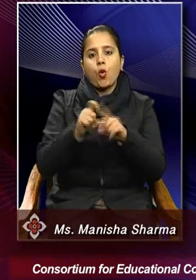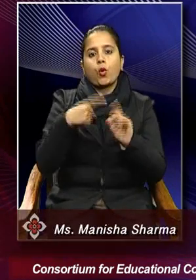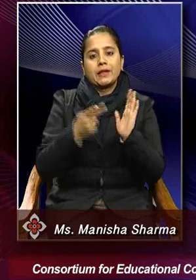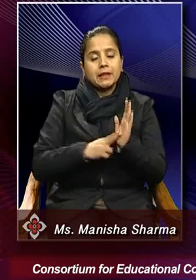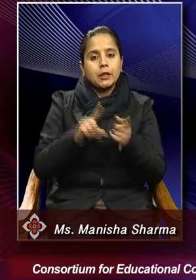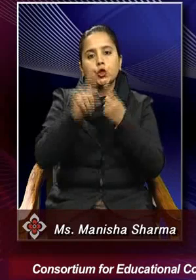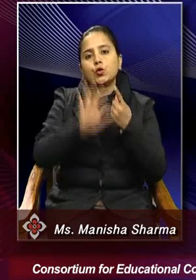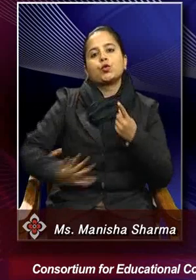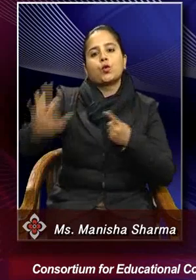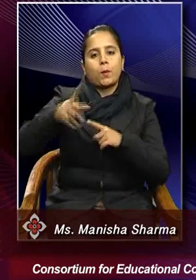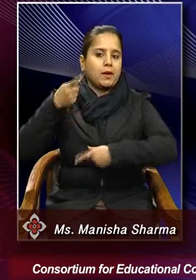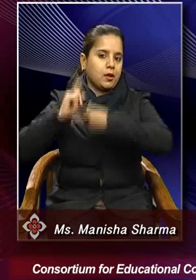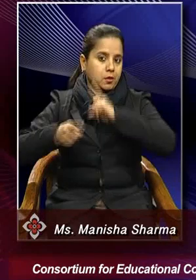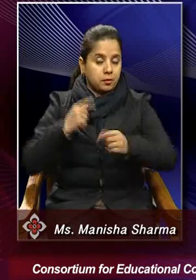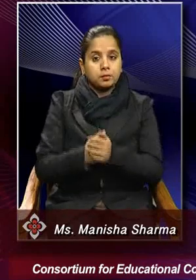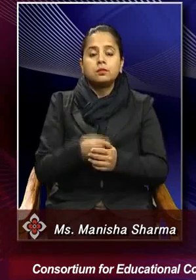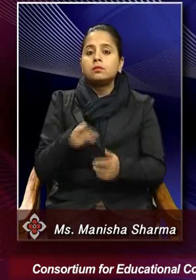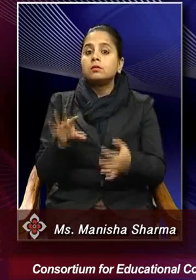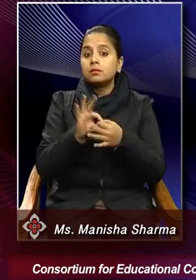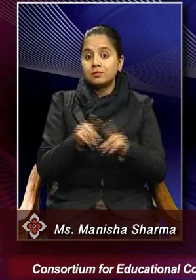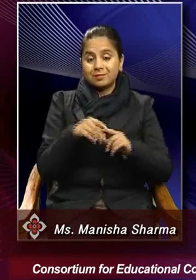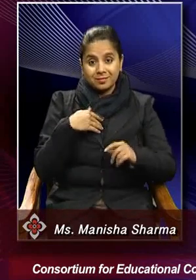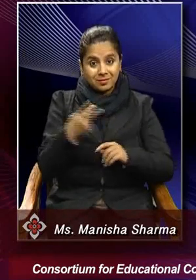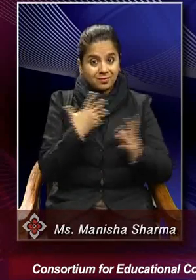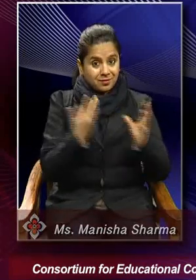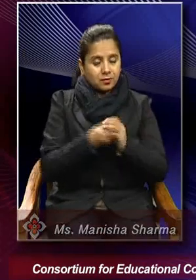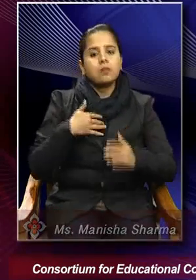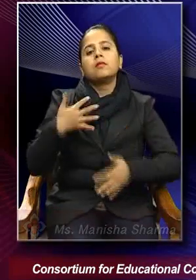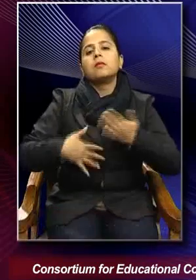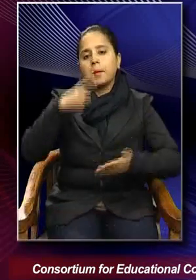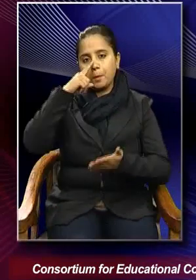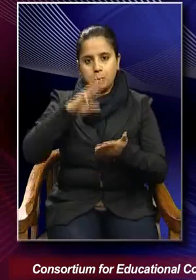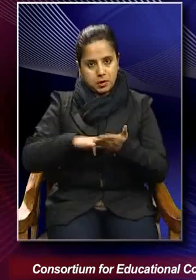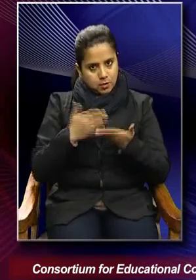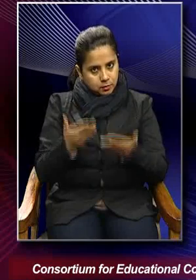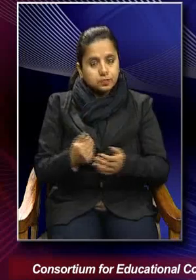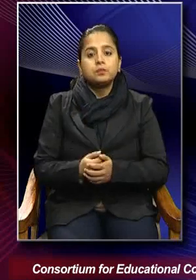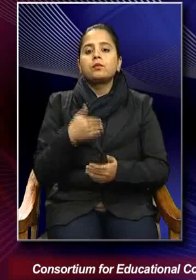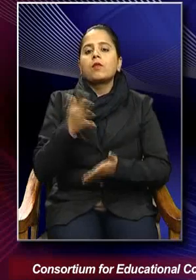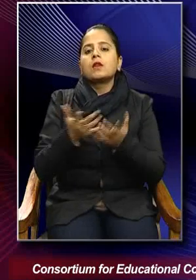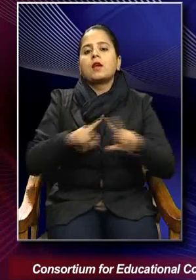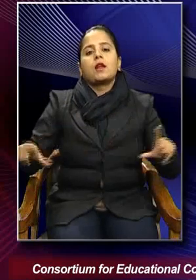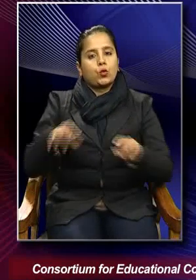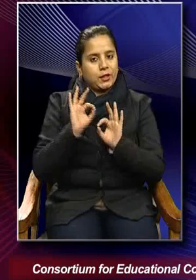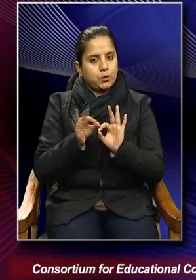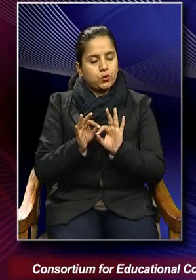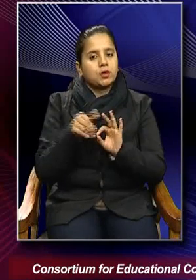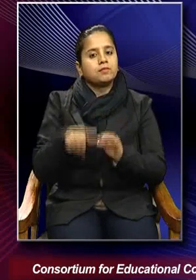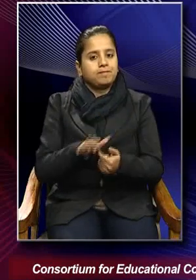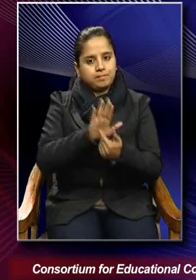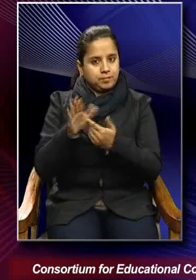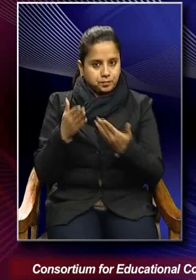history. And alongside me is Manisha Sharma. She is sign language interpreter.